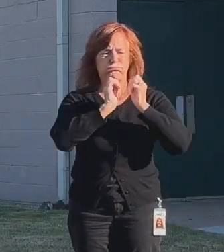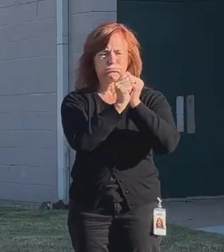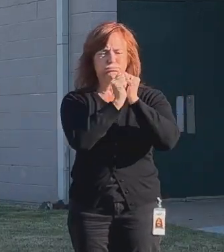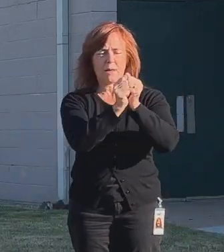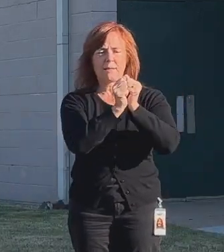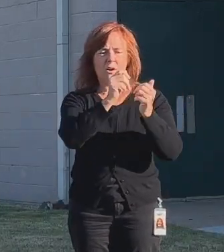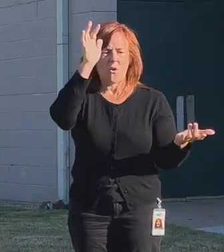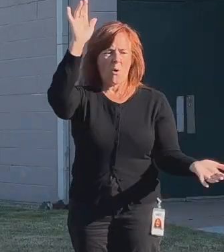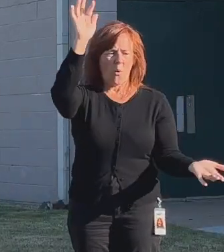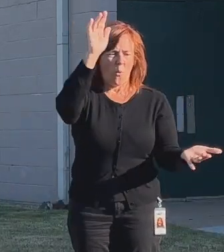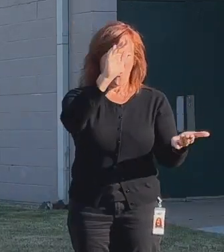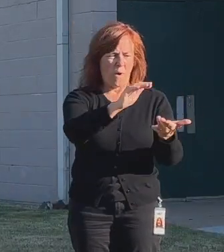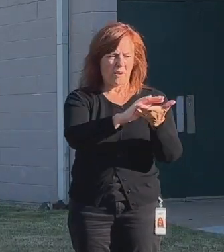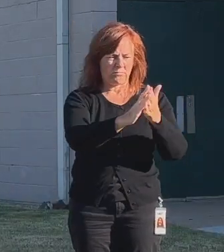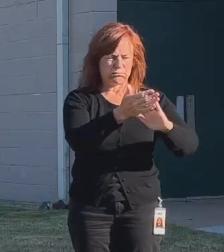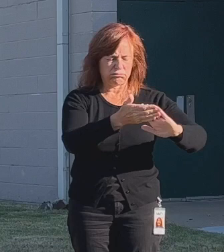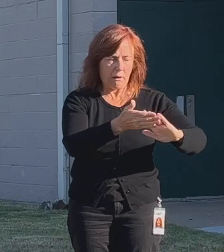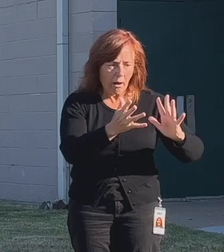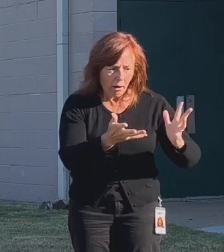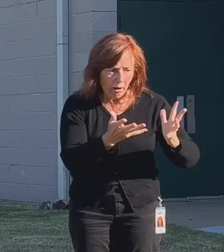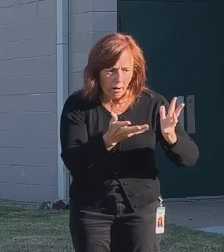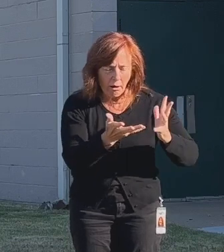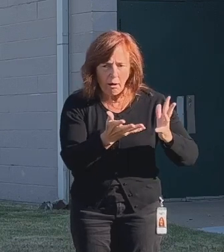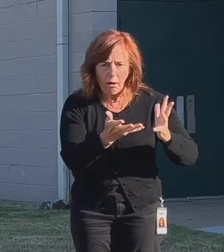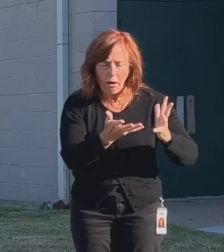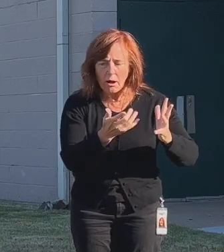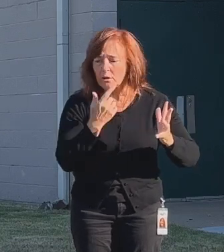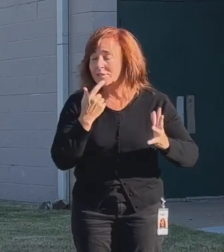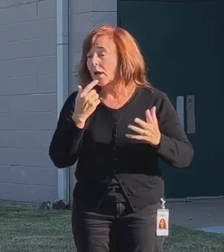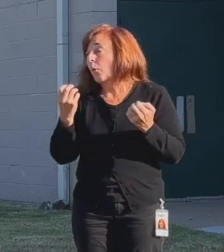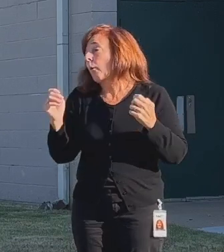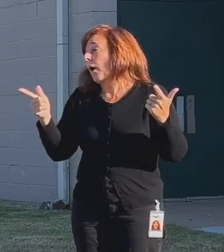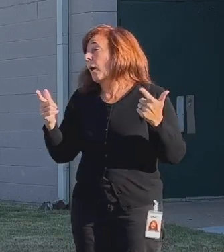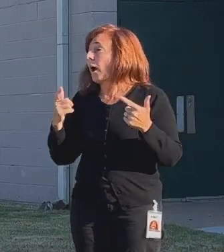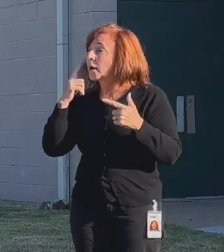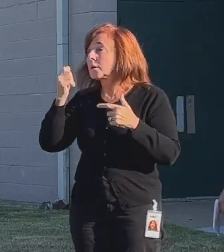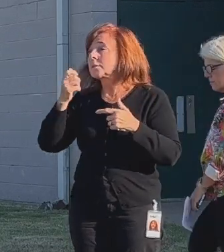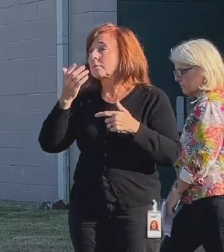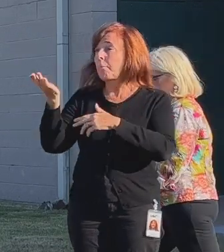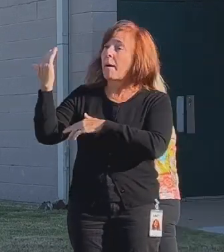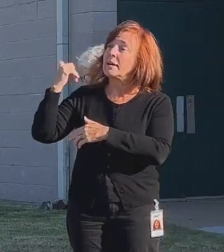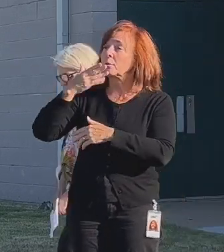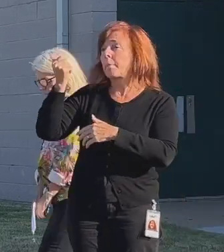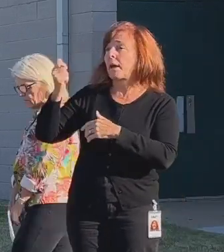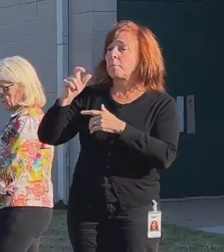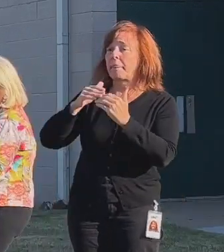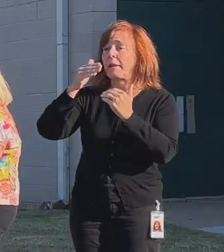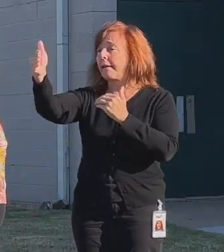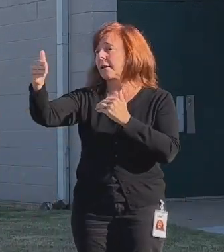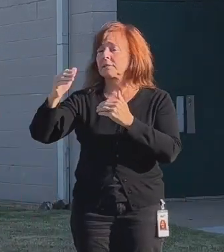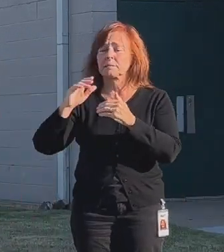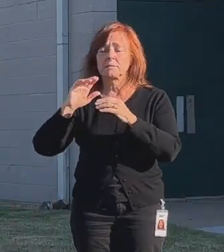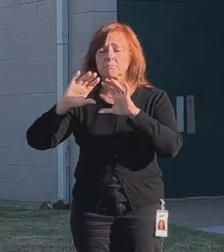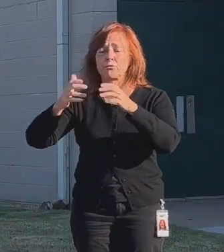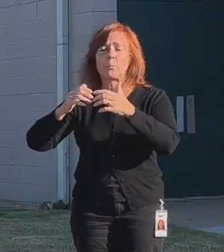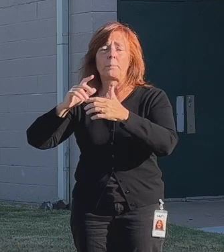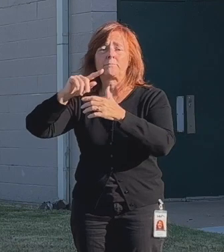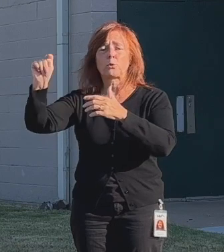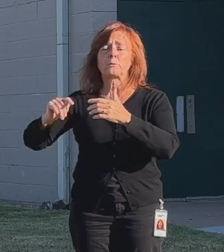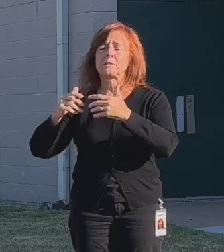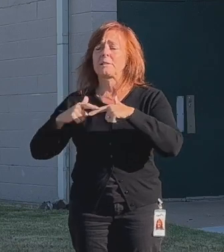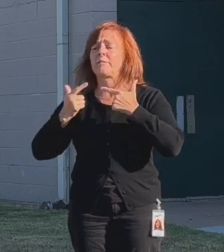either, as a community, say, well, I guess it was just going to be better in the past than it will be for the next generation of Tulsans,